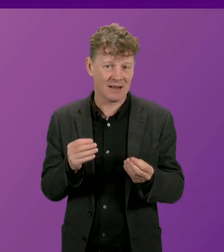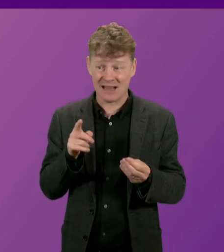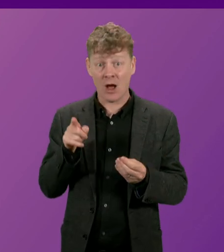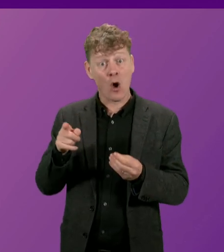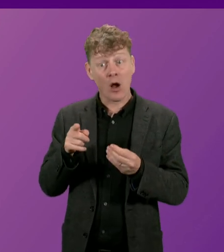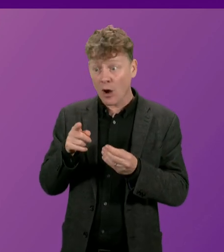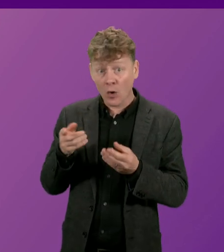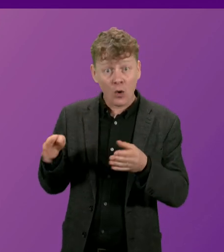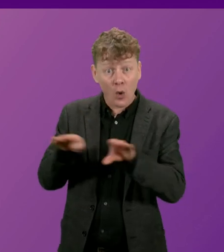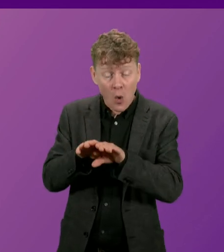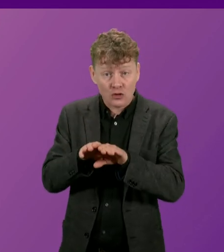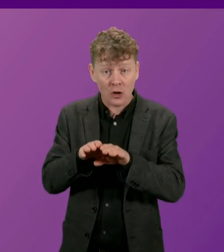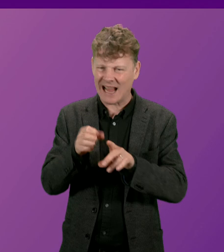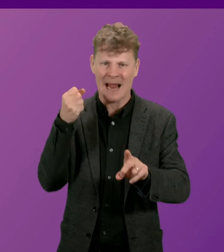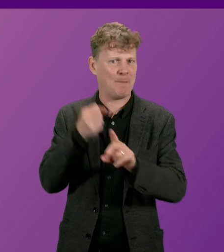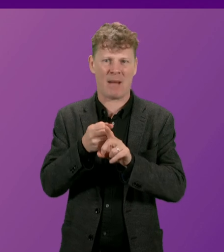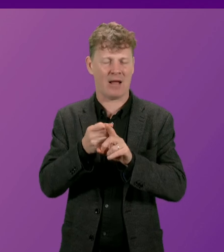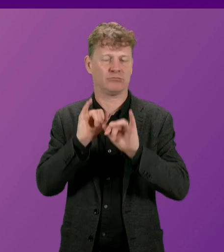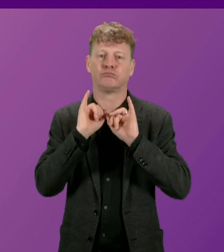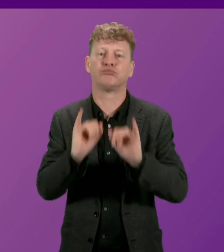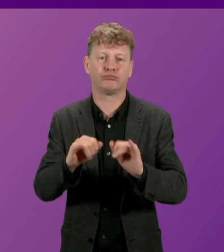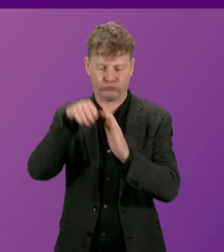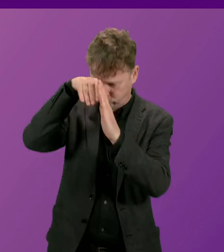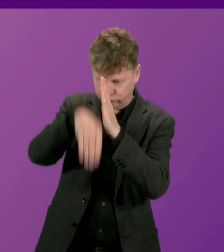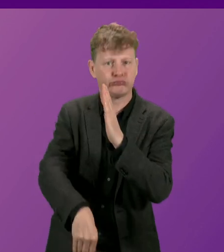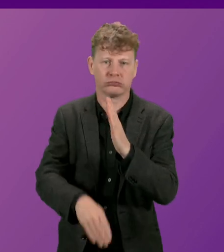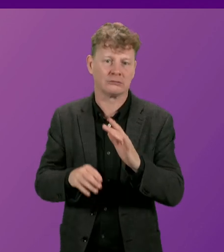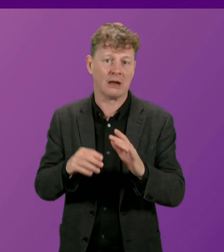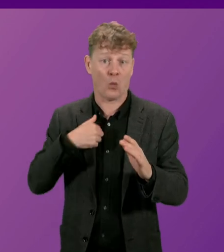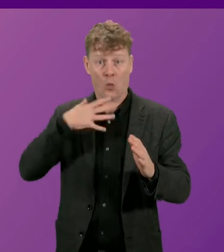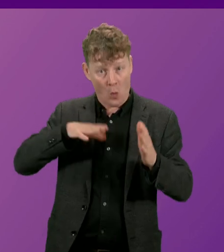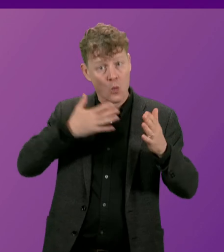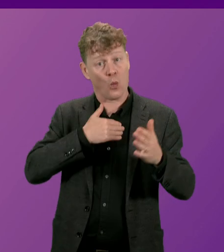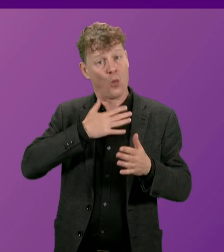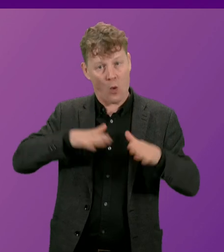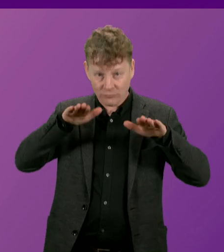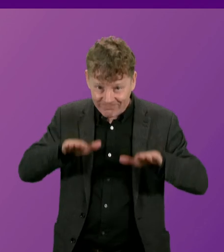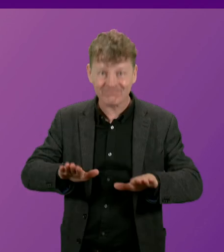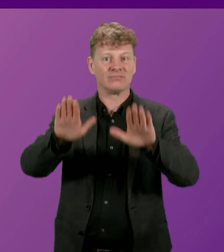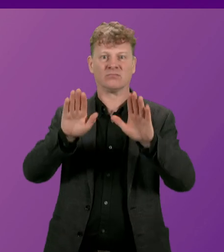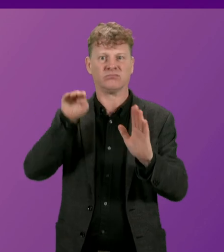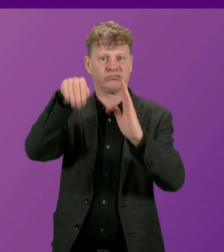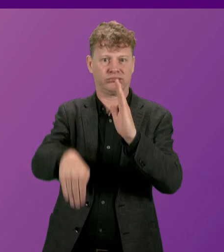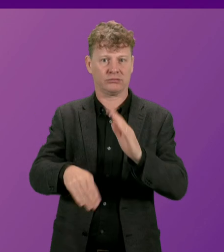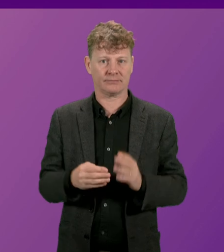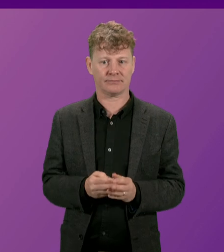proposed closure is moving in entirely the opposite direction to the one I want to see things moving. Mr Grant.